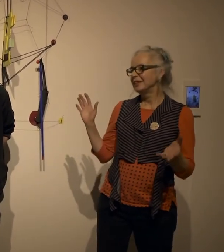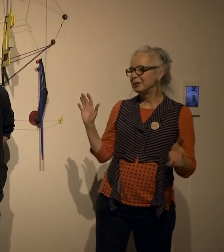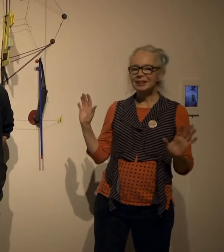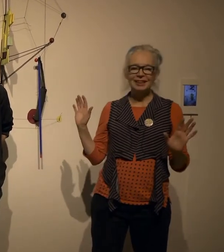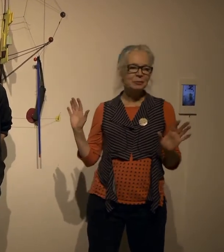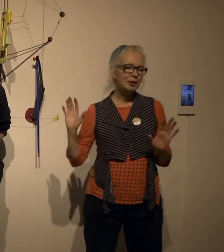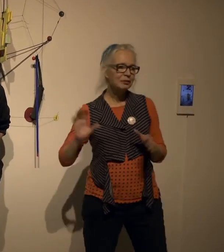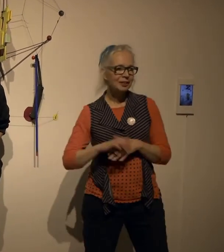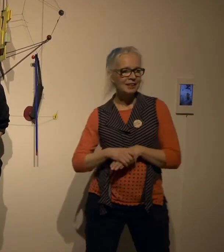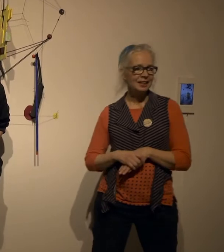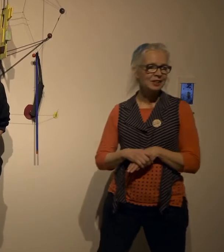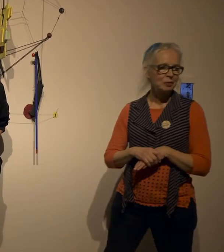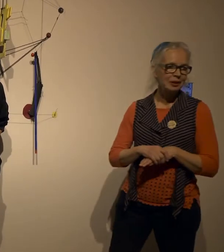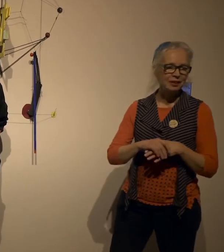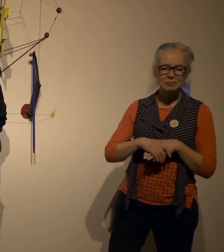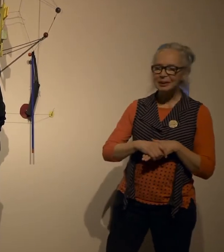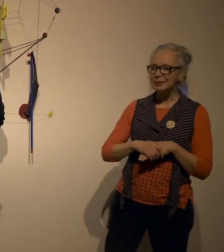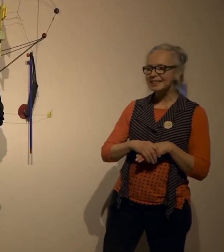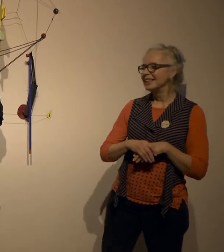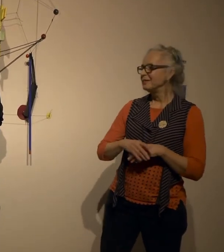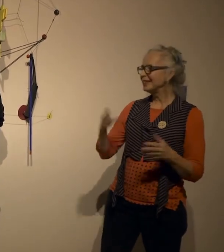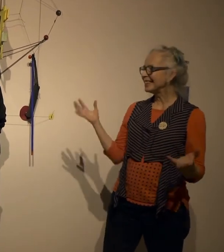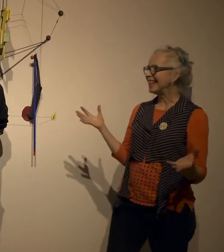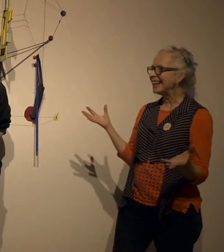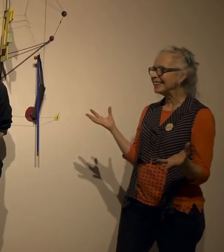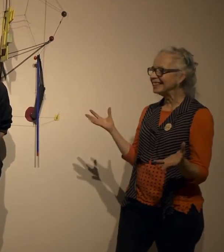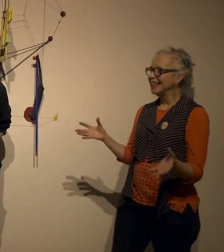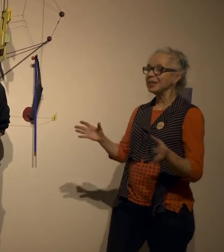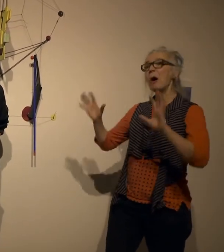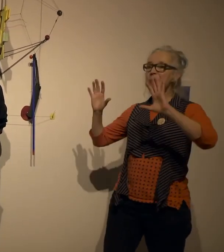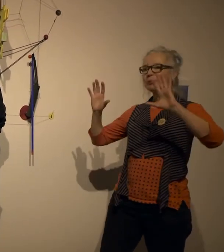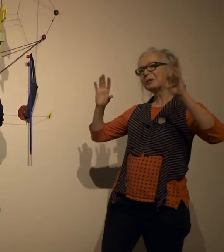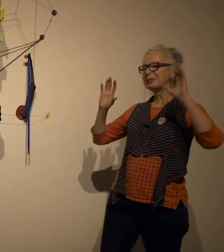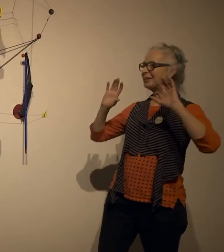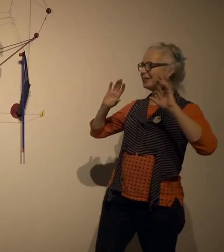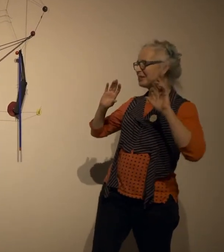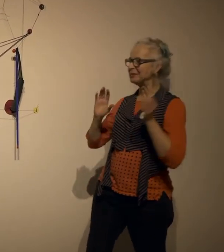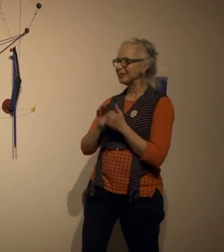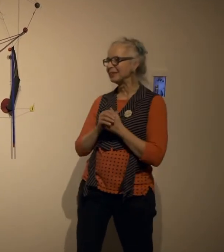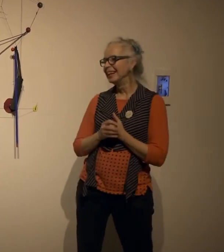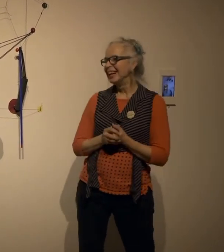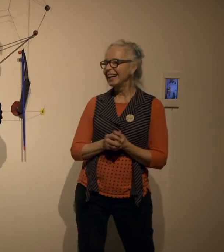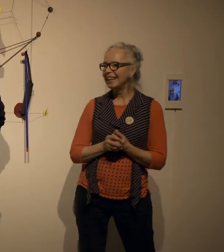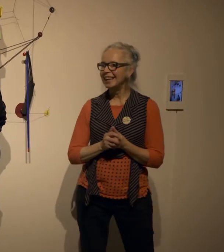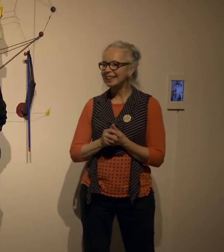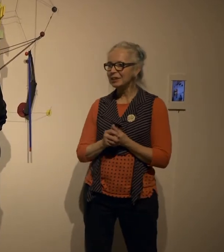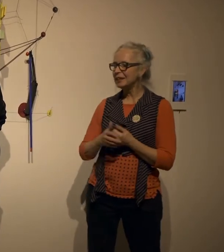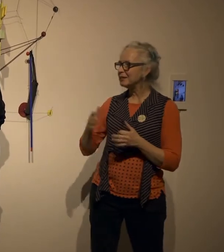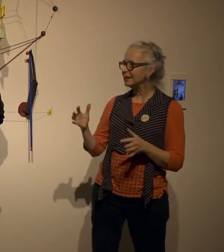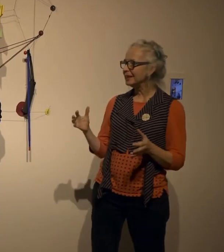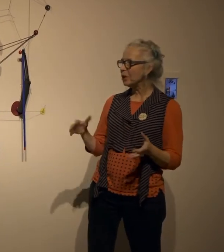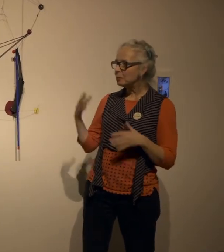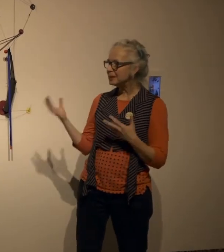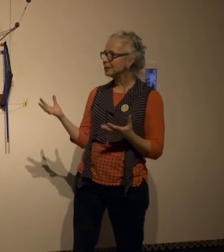you know a wonderful kind of celebrity and everybody was very excited like oh Gary Kirkham so you